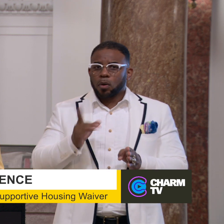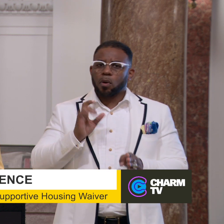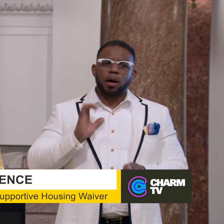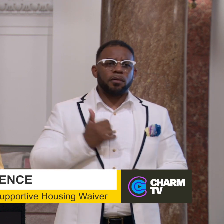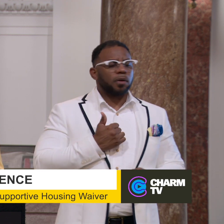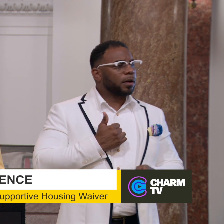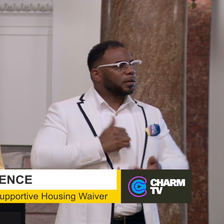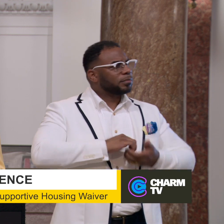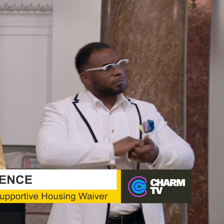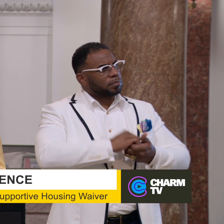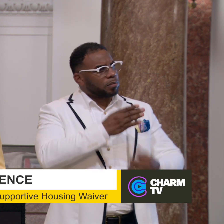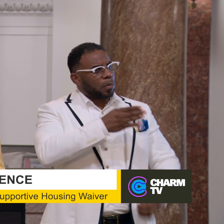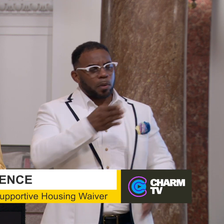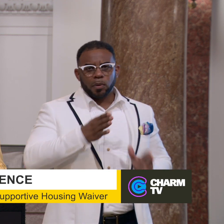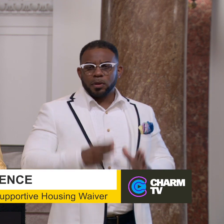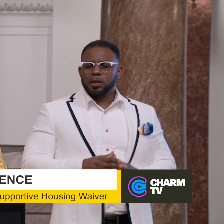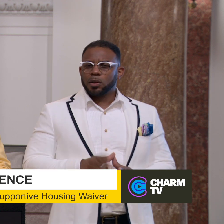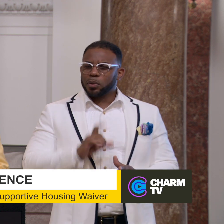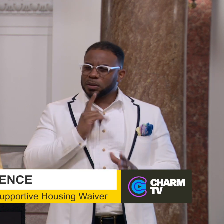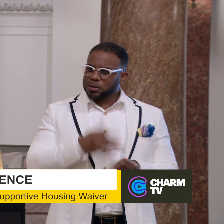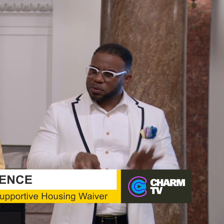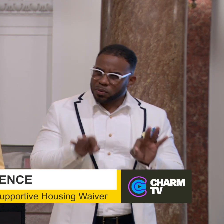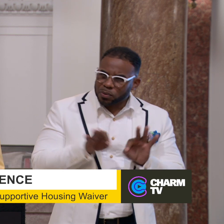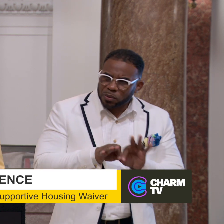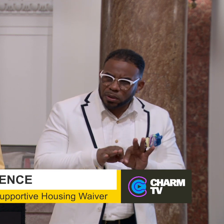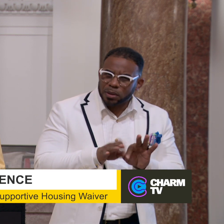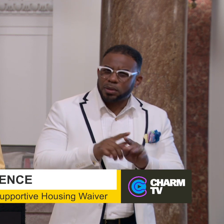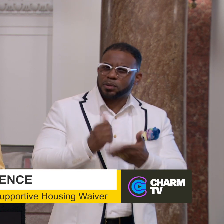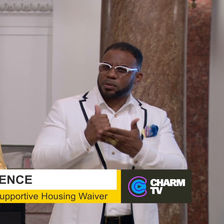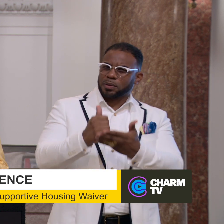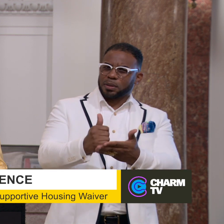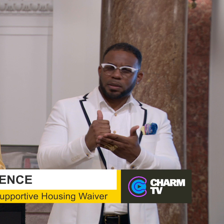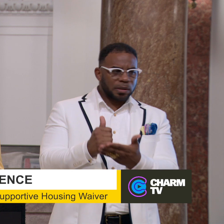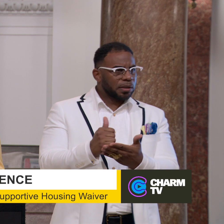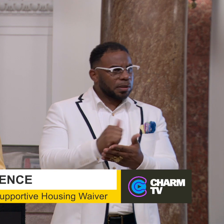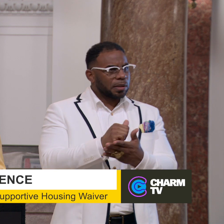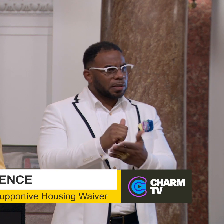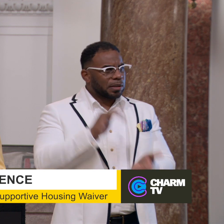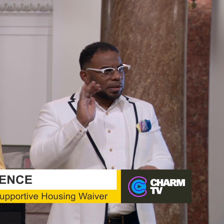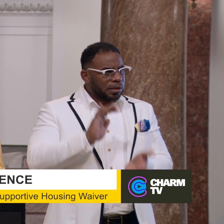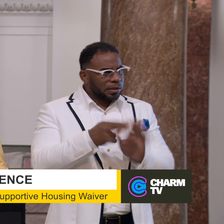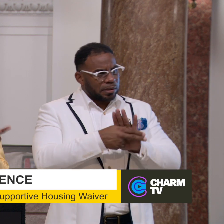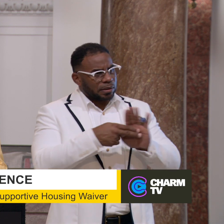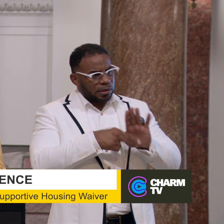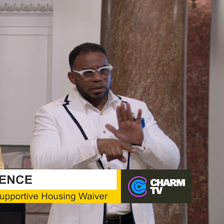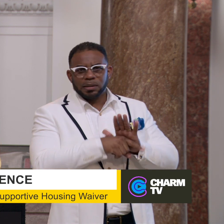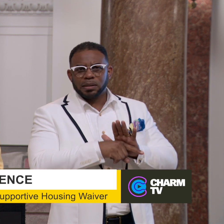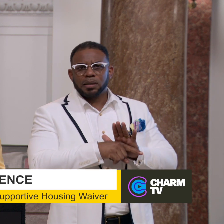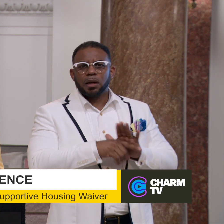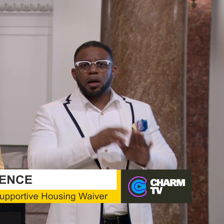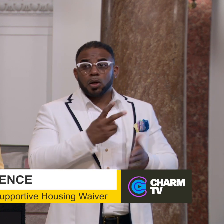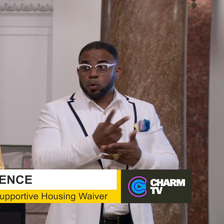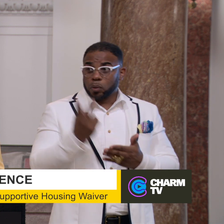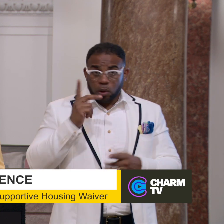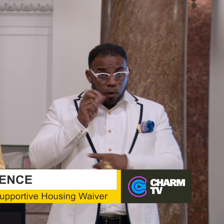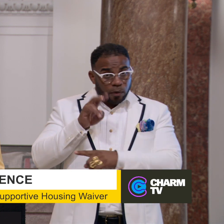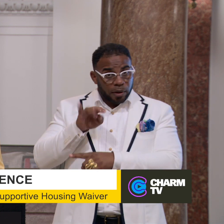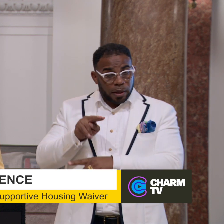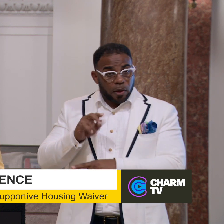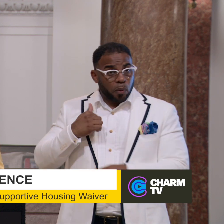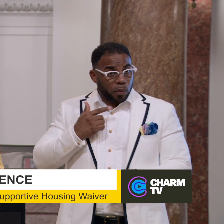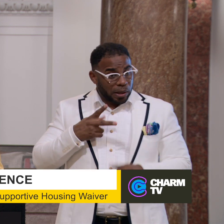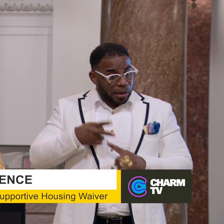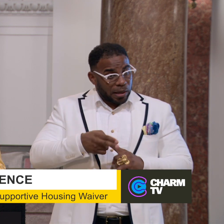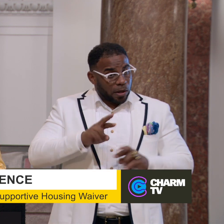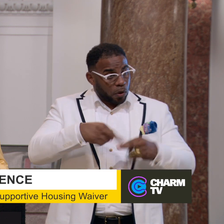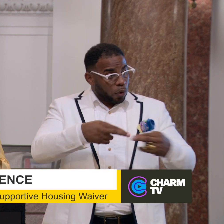one of our fellow Baltimoreans, which is critical to help destigmatize homelessness. Two weeks ago, as you heard from Kevin, we